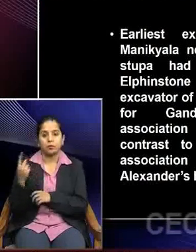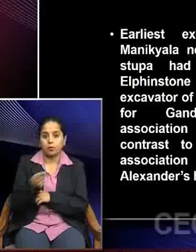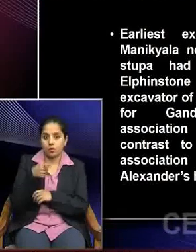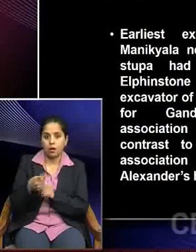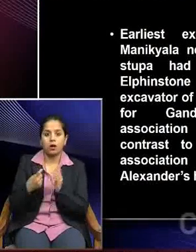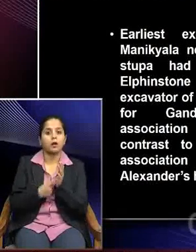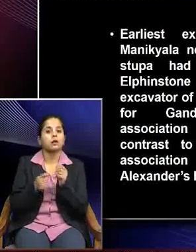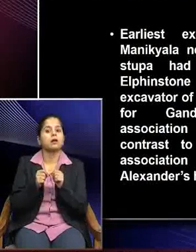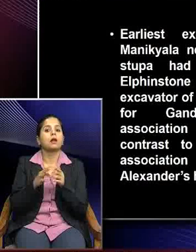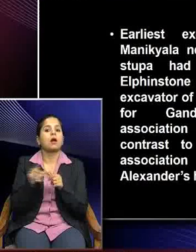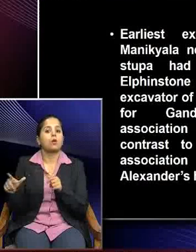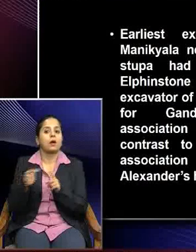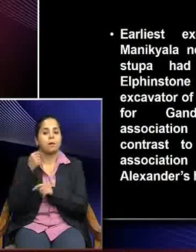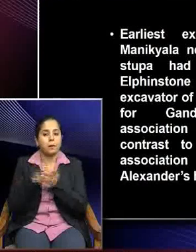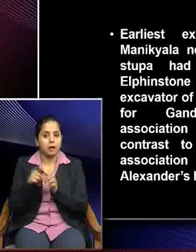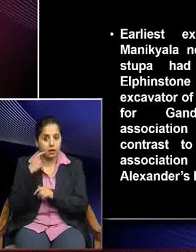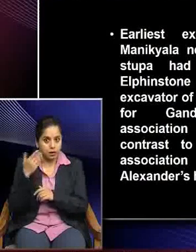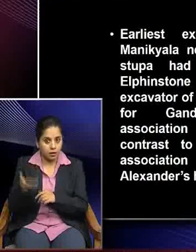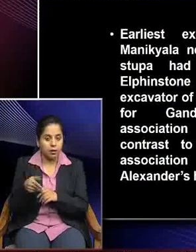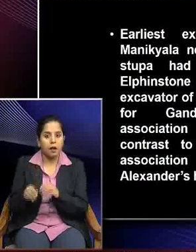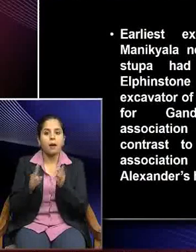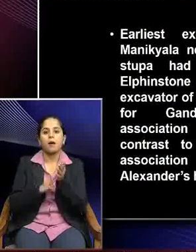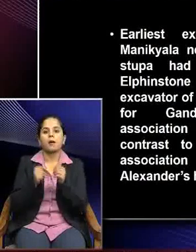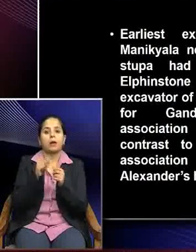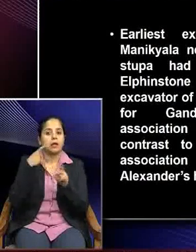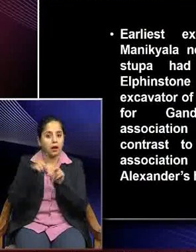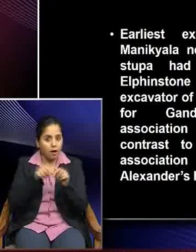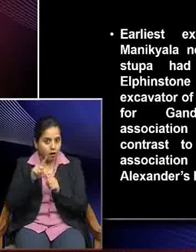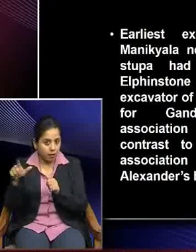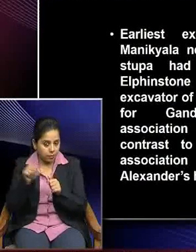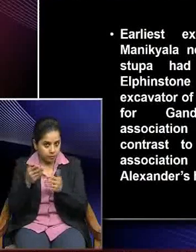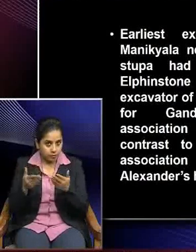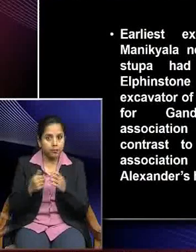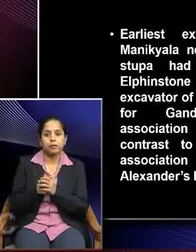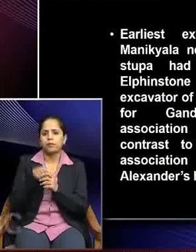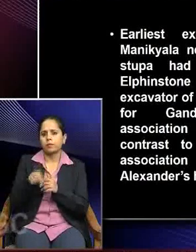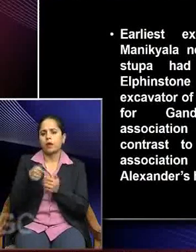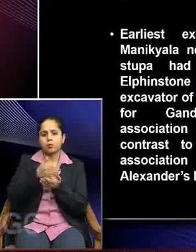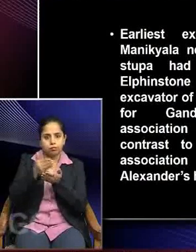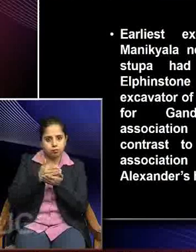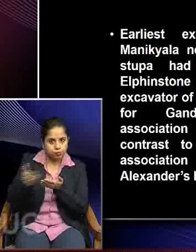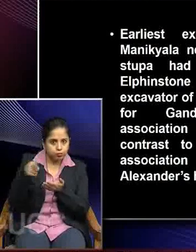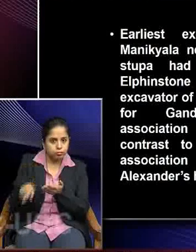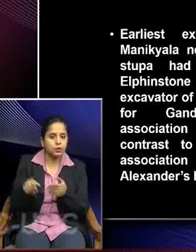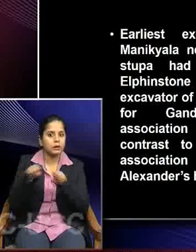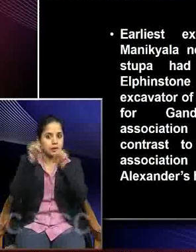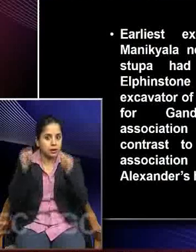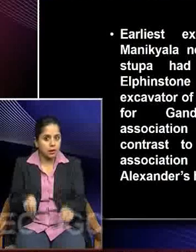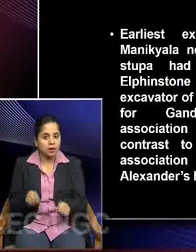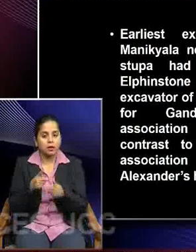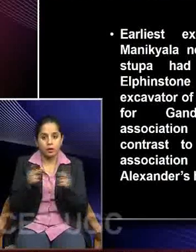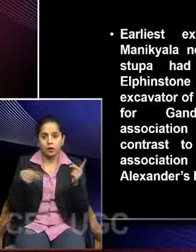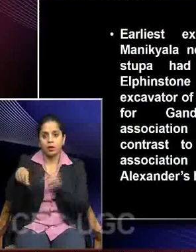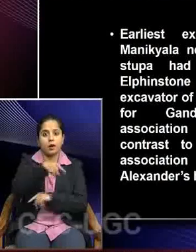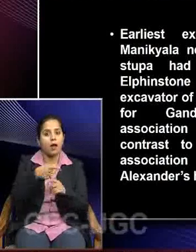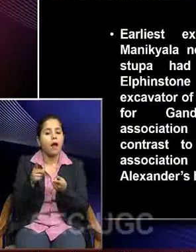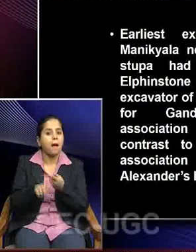Rawalpindi at Manikayala, excavation or systematic excavations were